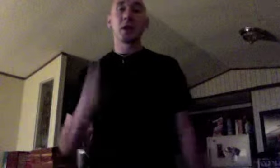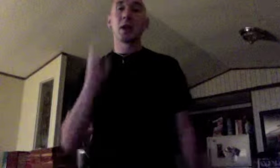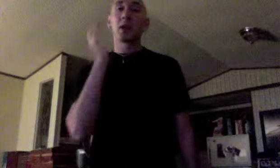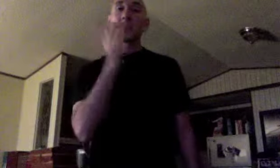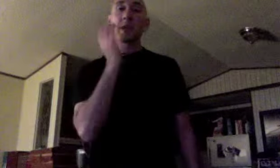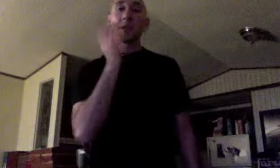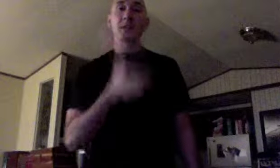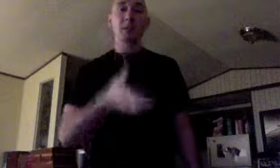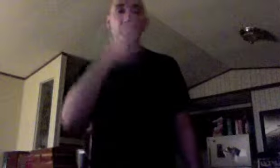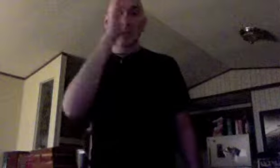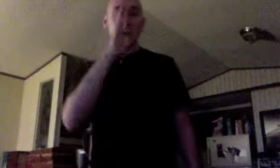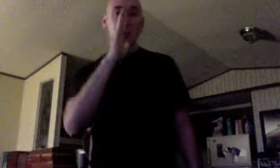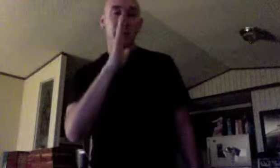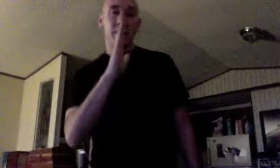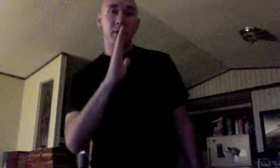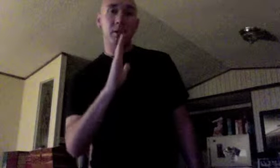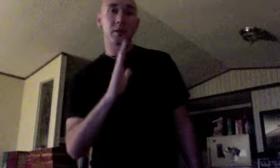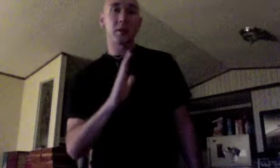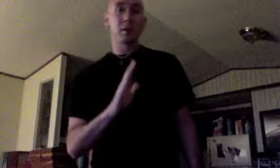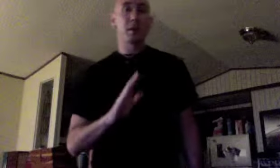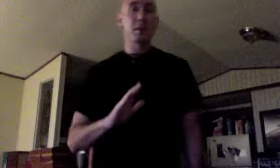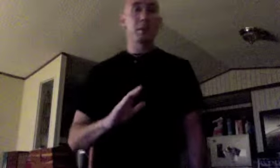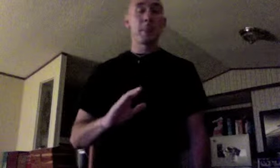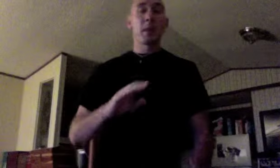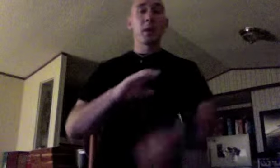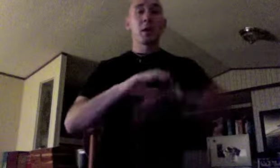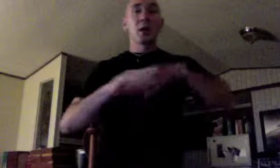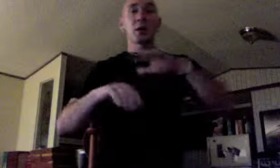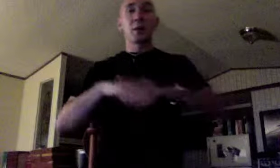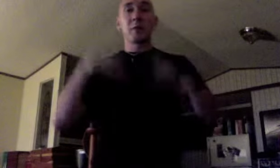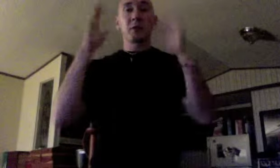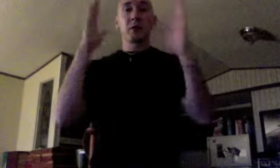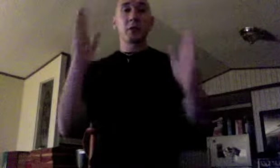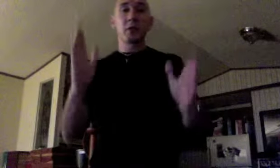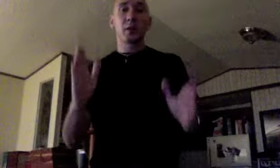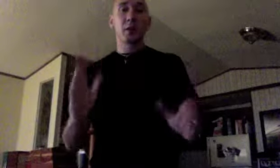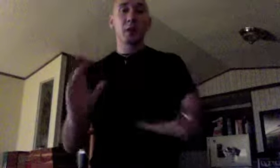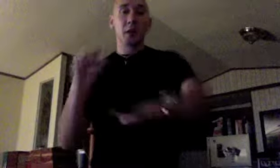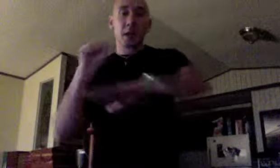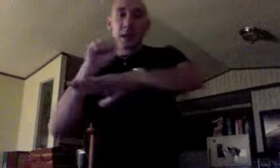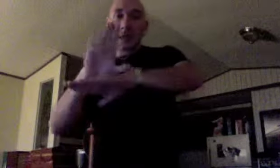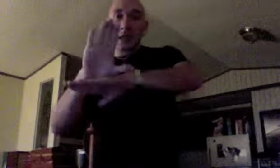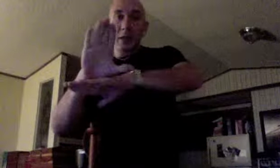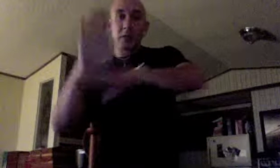great God, comforter, counselor,